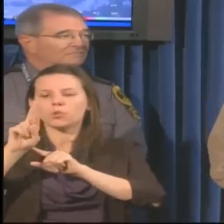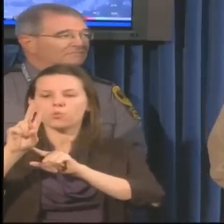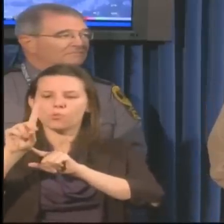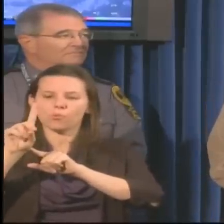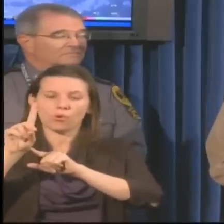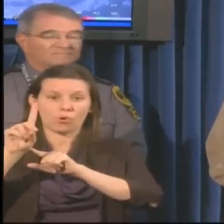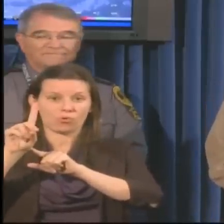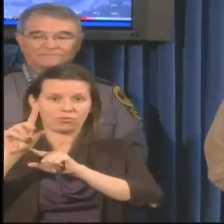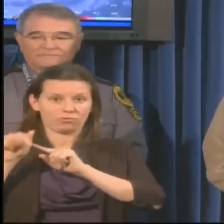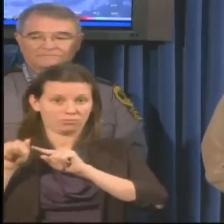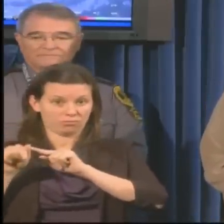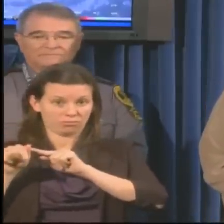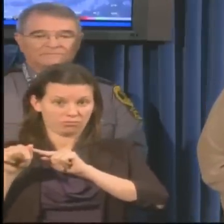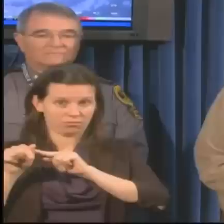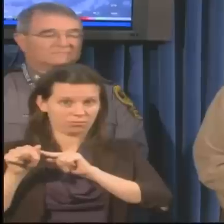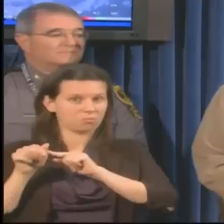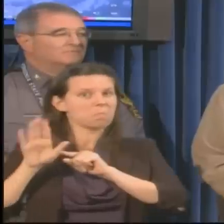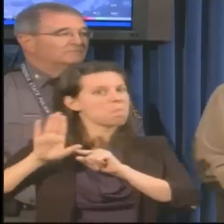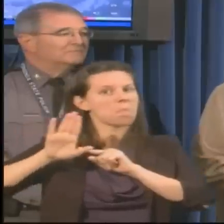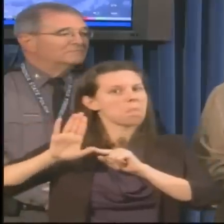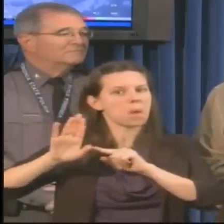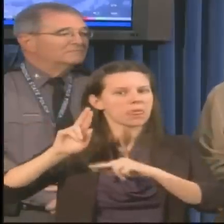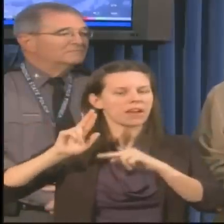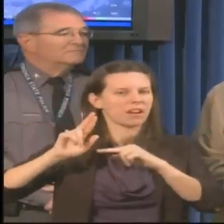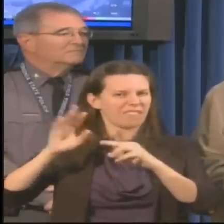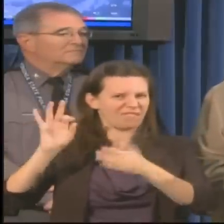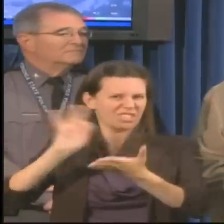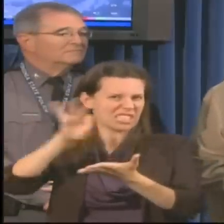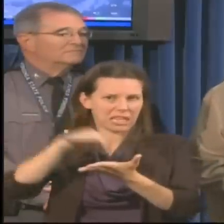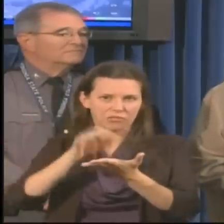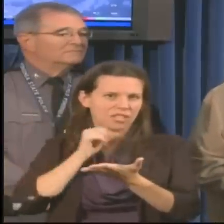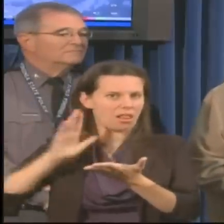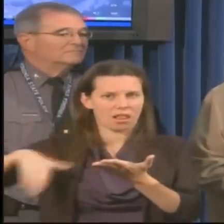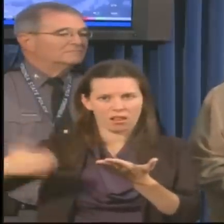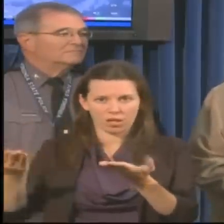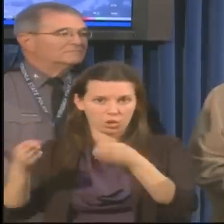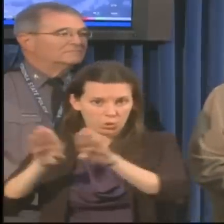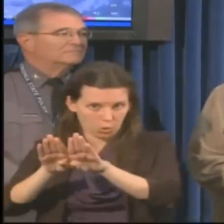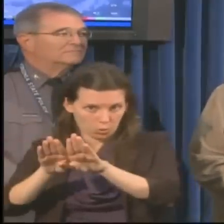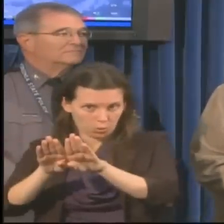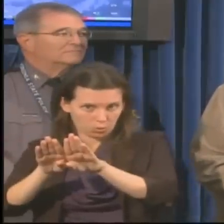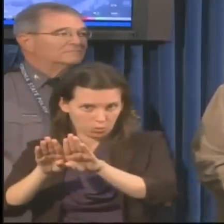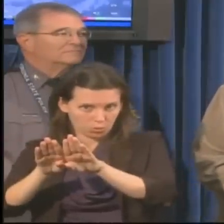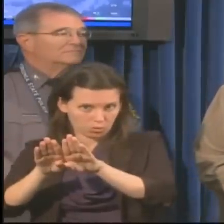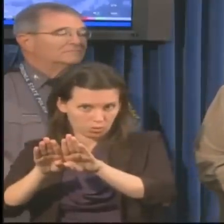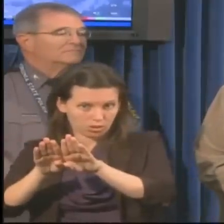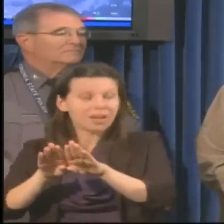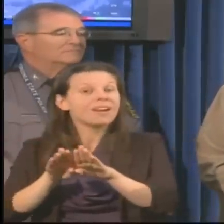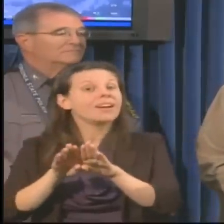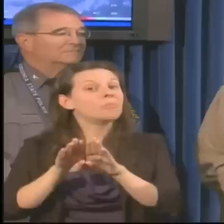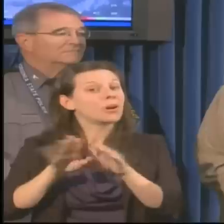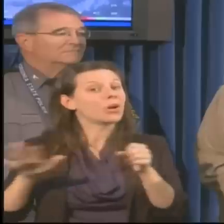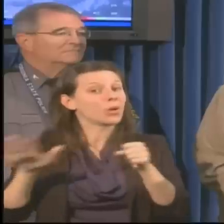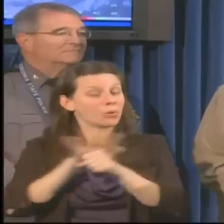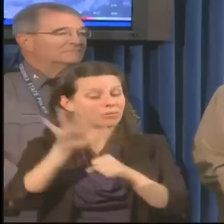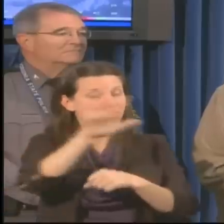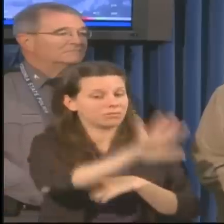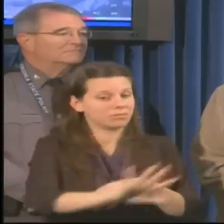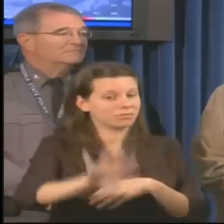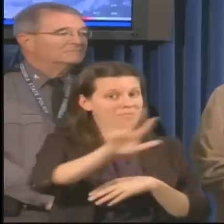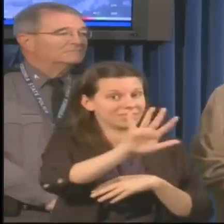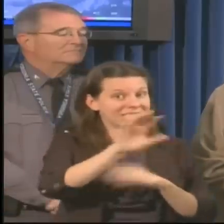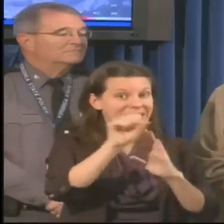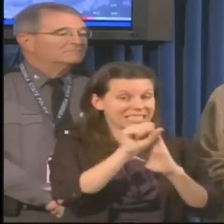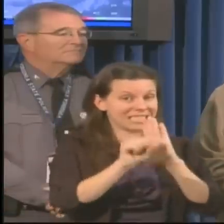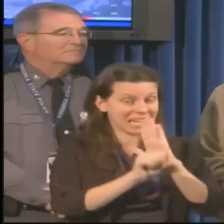closed in the Hampton Roads area, but statewide, we do have about 12 roads, secondary roads, that are closed because